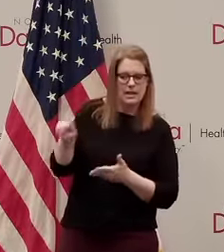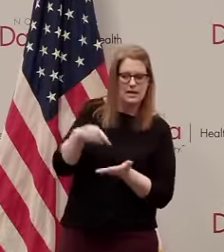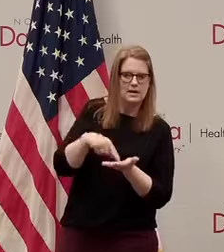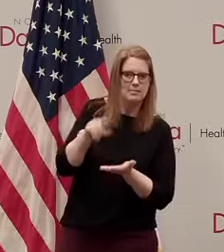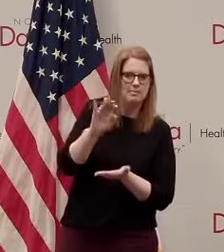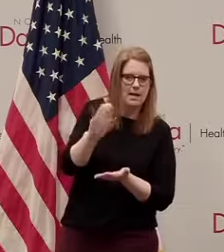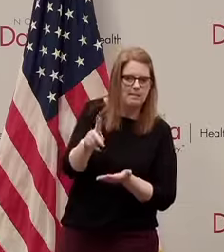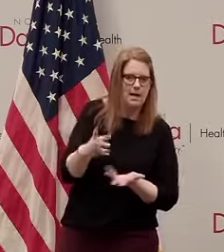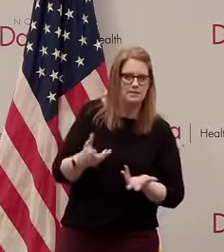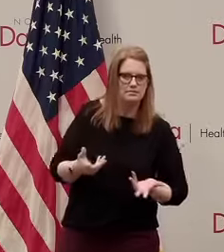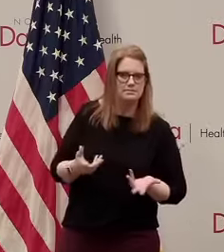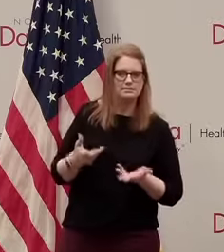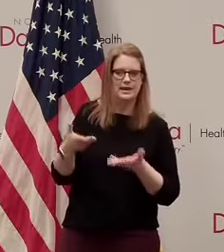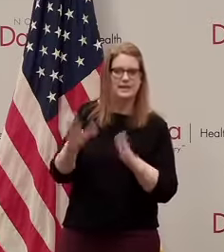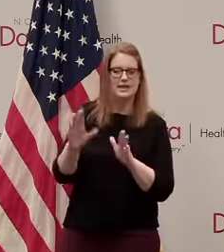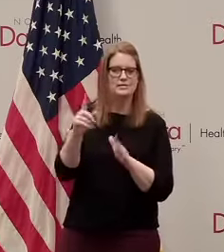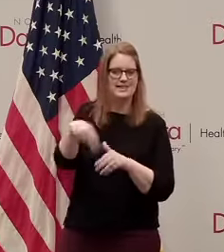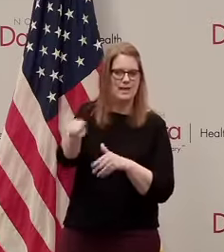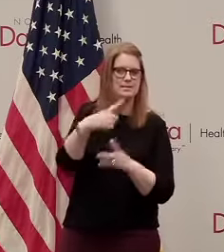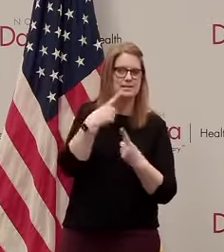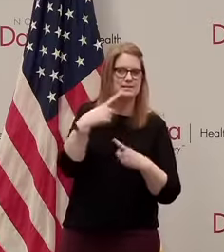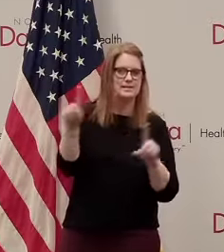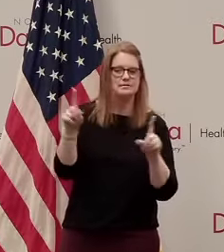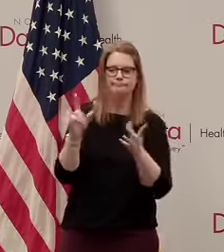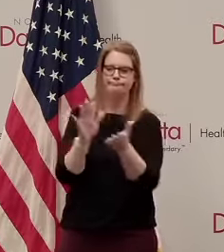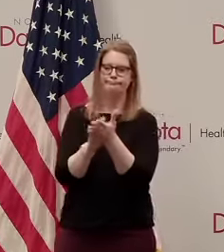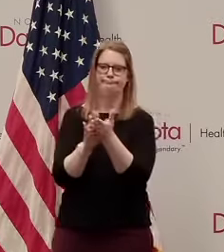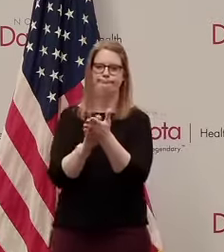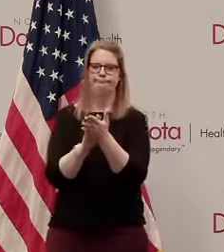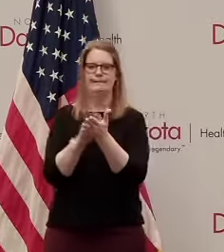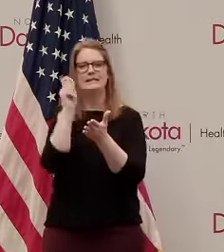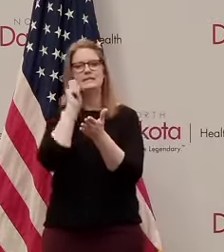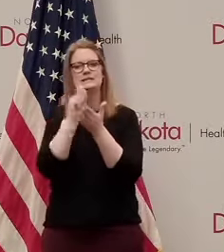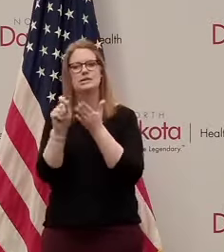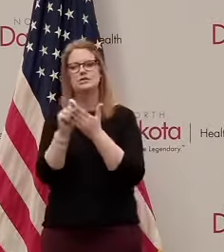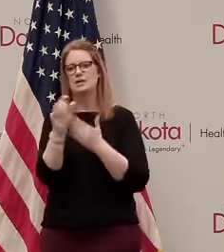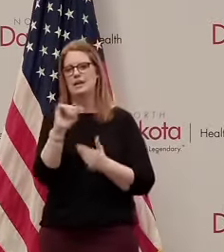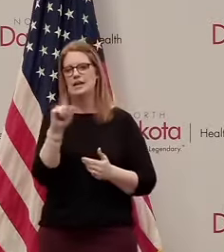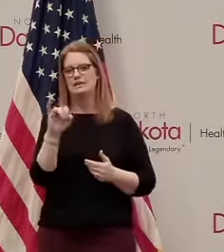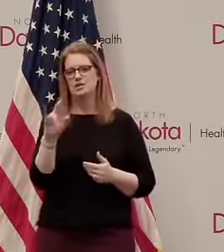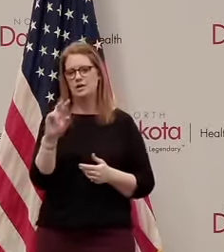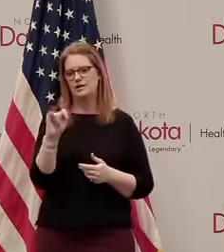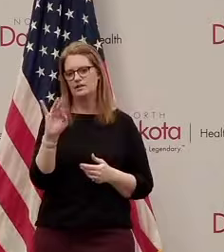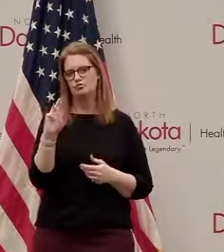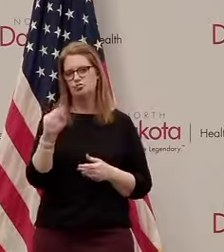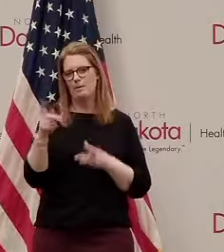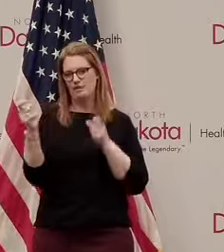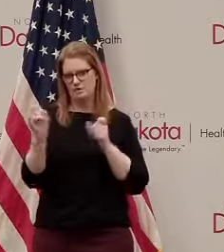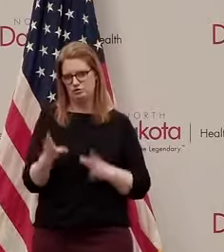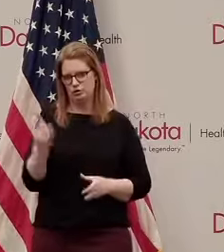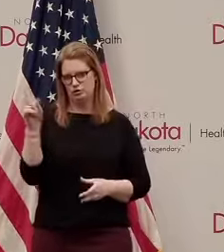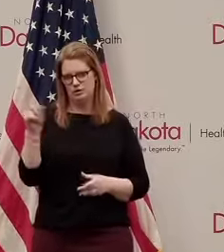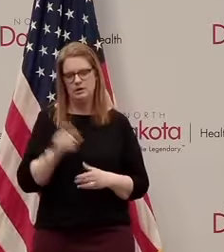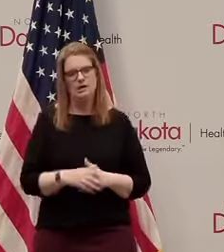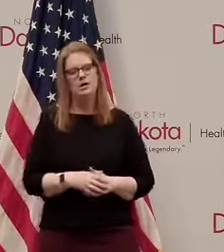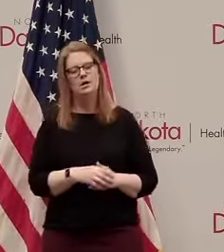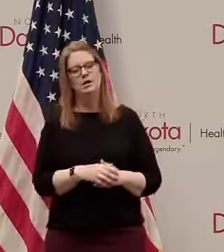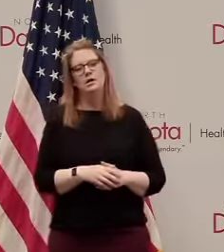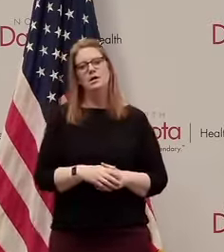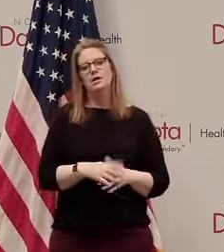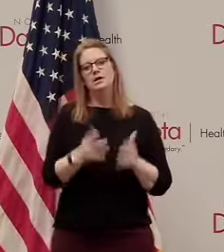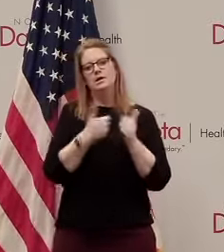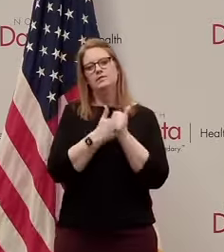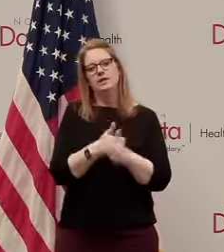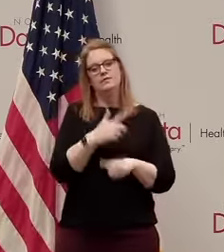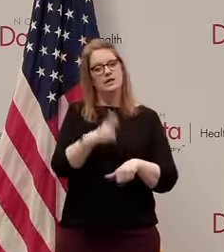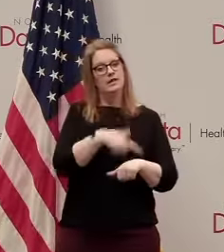at least allows them to be successful so kudos to Secretary Azar and the Trump administration on that we've all been following for a long time